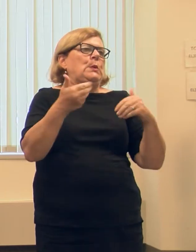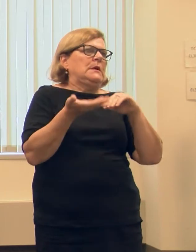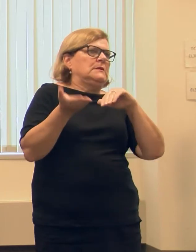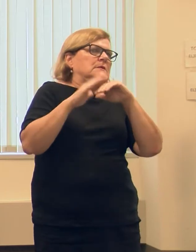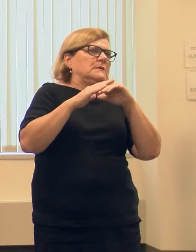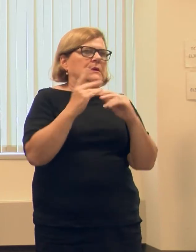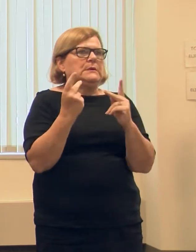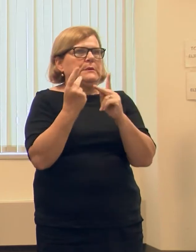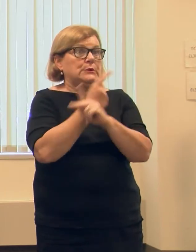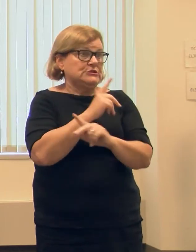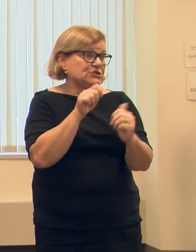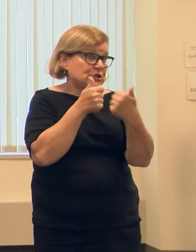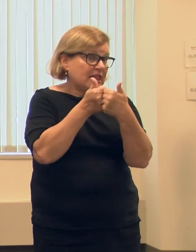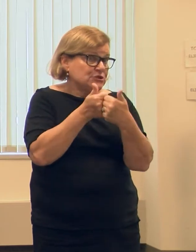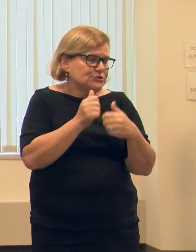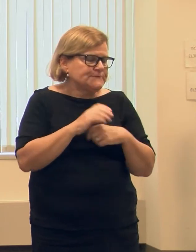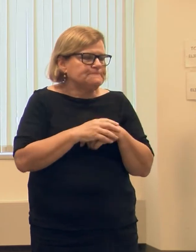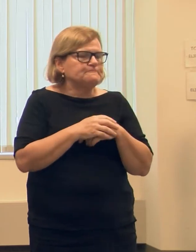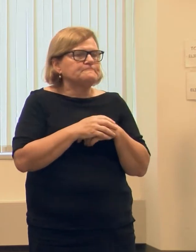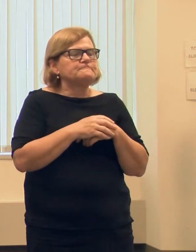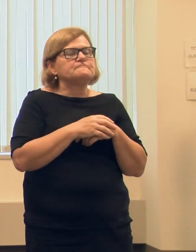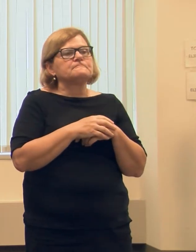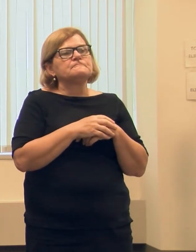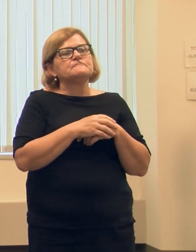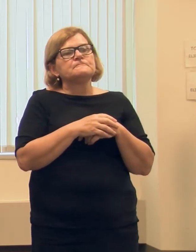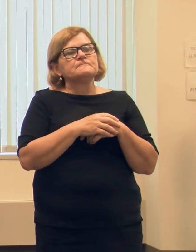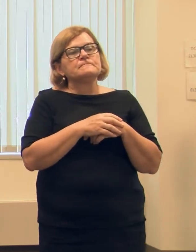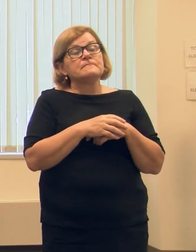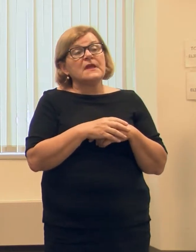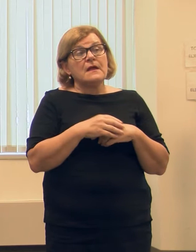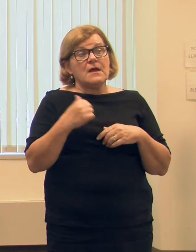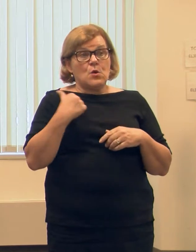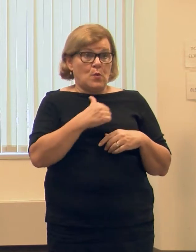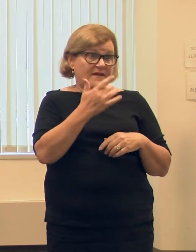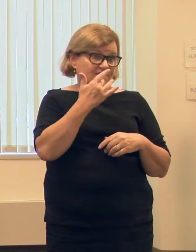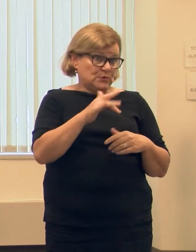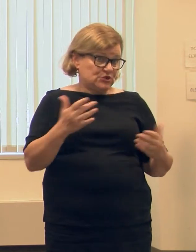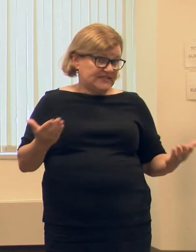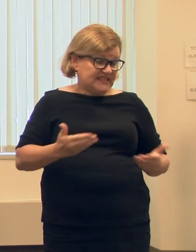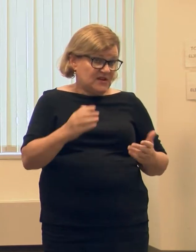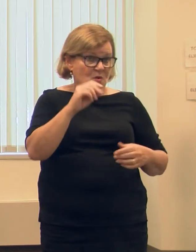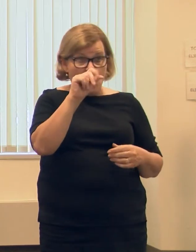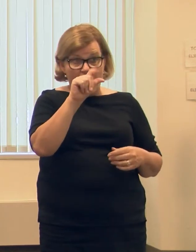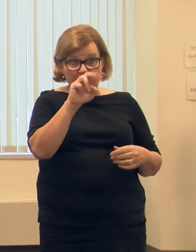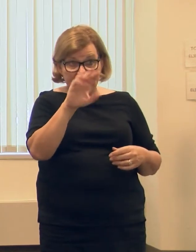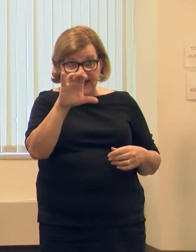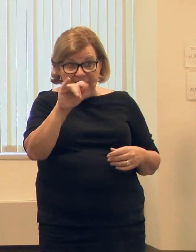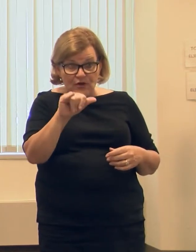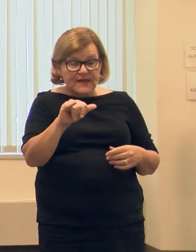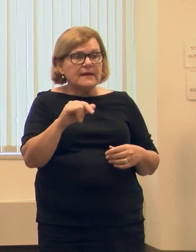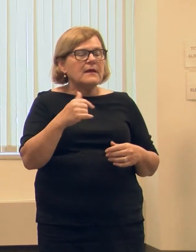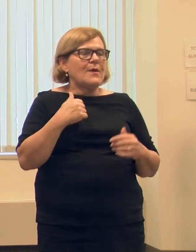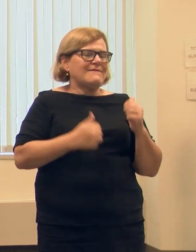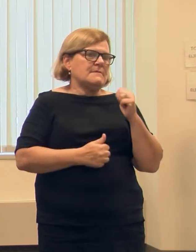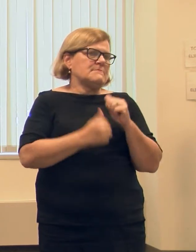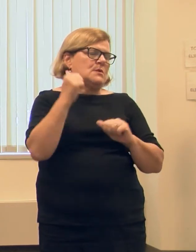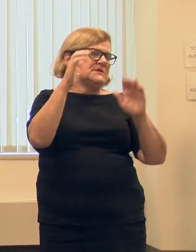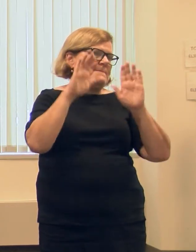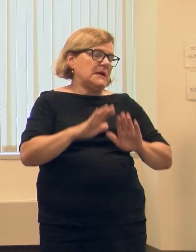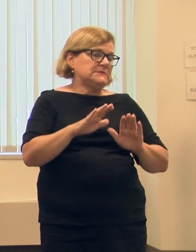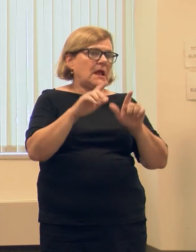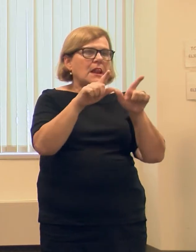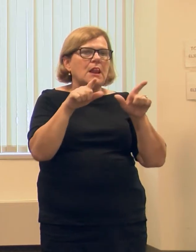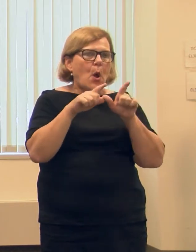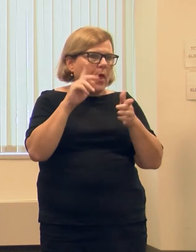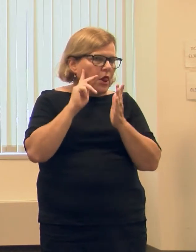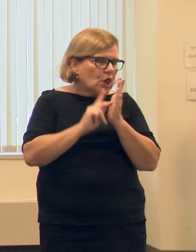much greater challenge to the situation. Now, we are so fortunate in Oakland County. We have the most amazing local clerks.